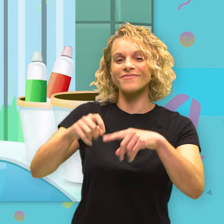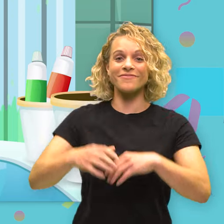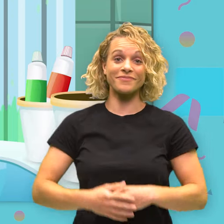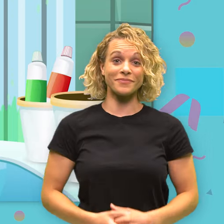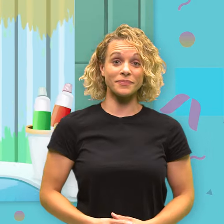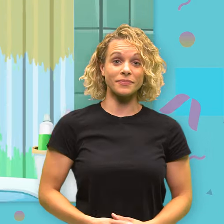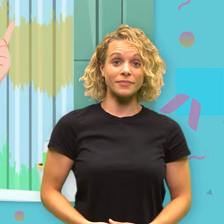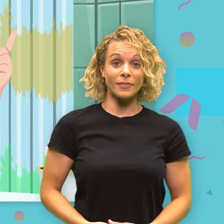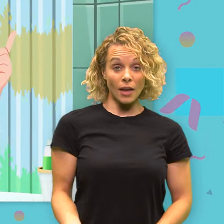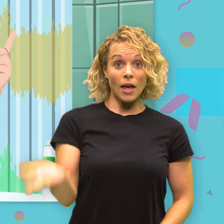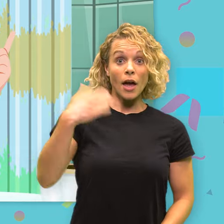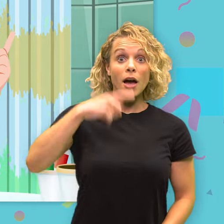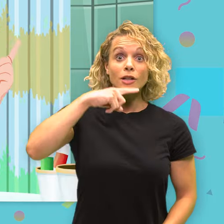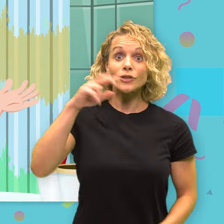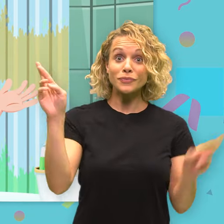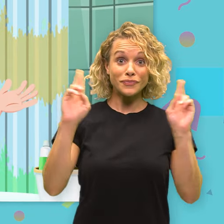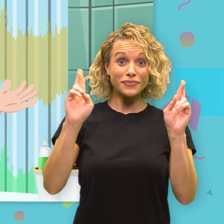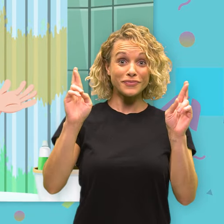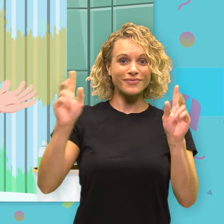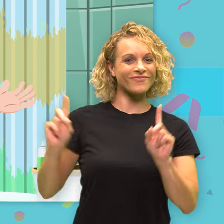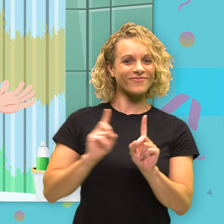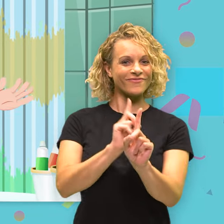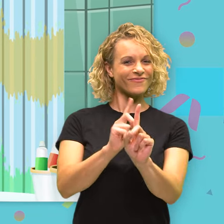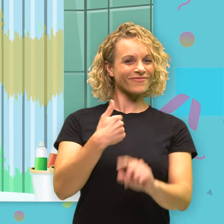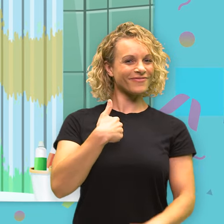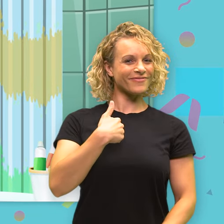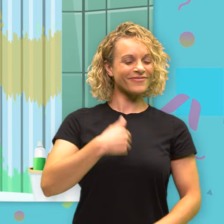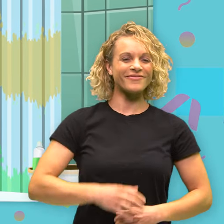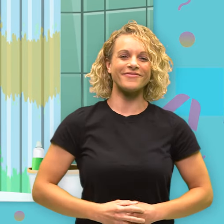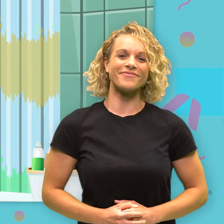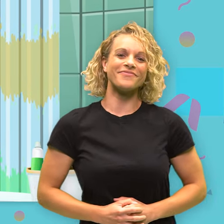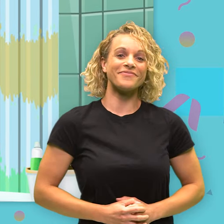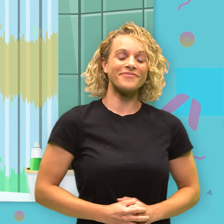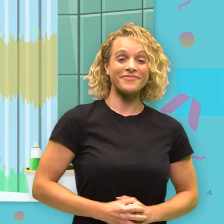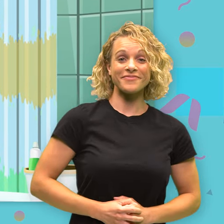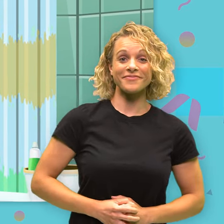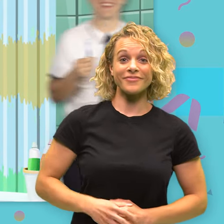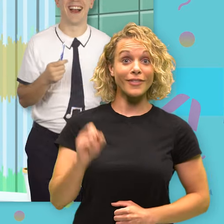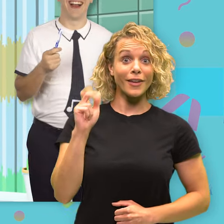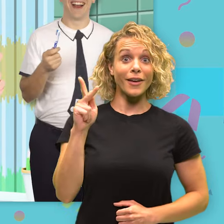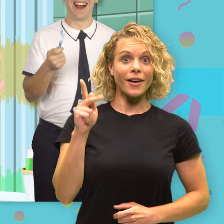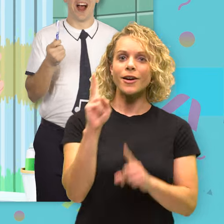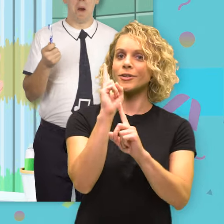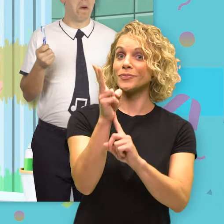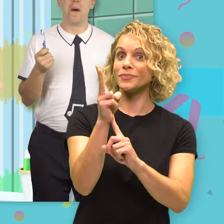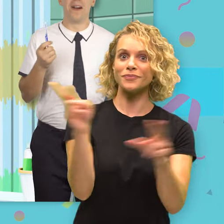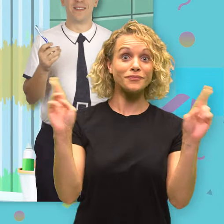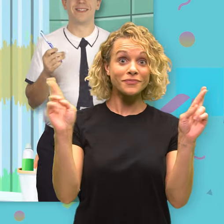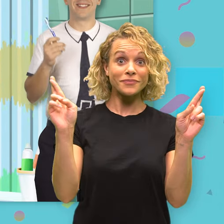Now get your toothbrush ready and follow me. Okay, we have two minutes. Get ready!